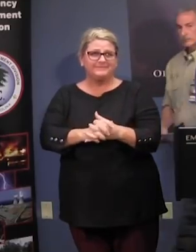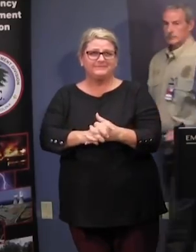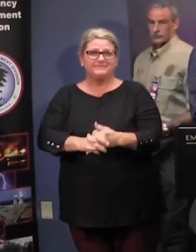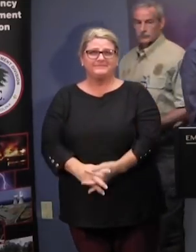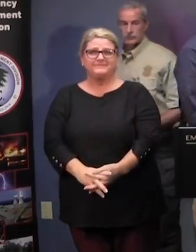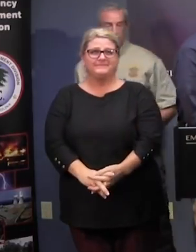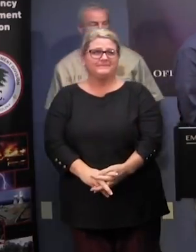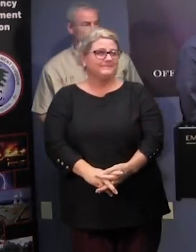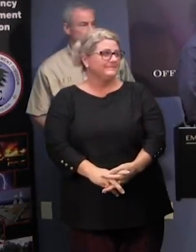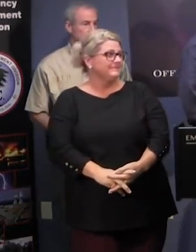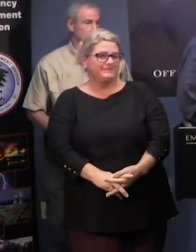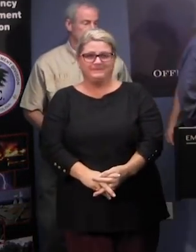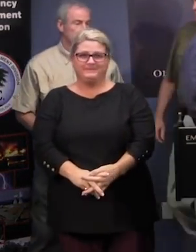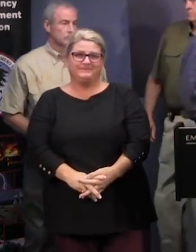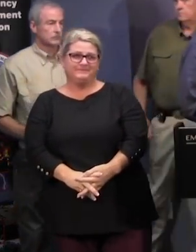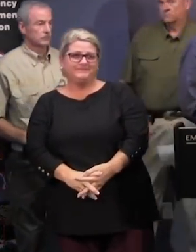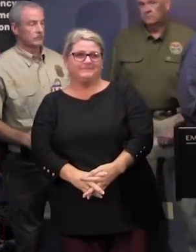come on in